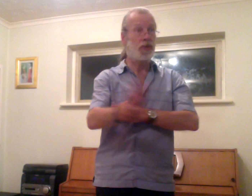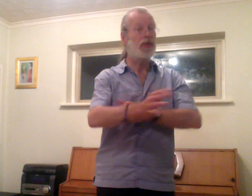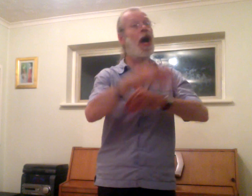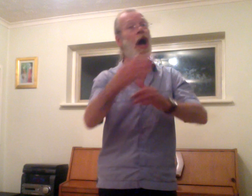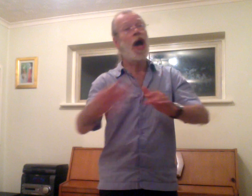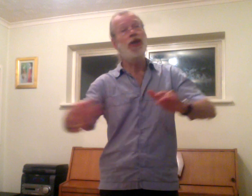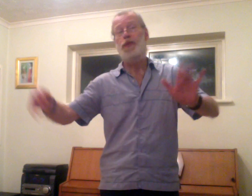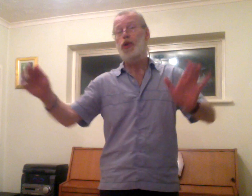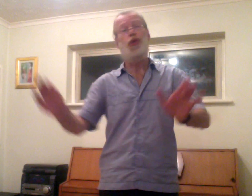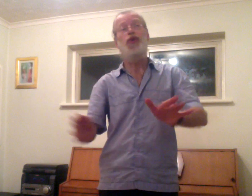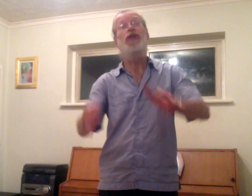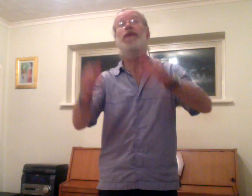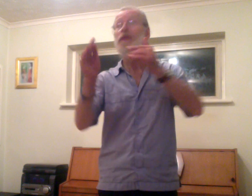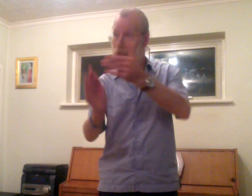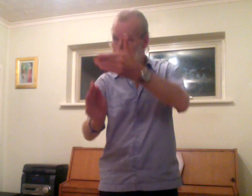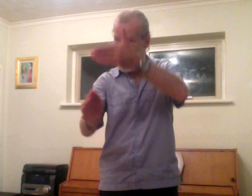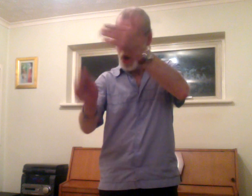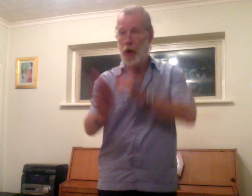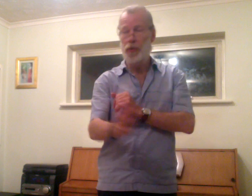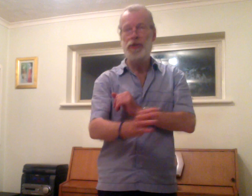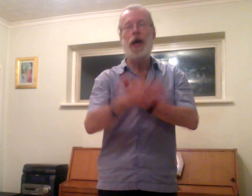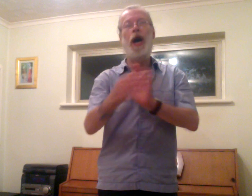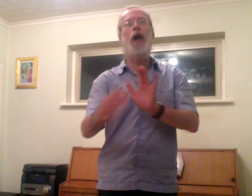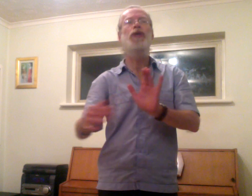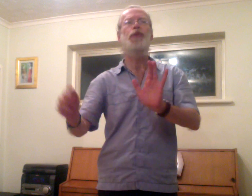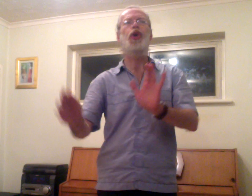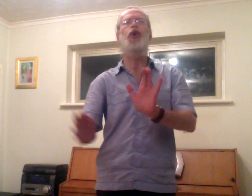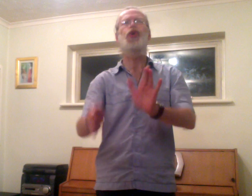such beauty